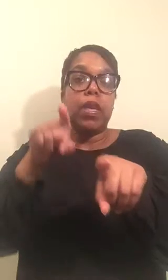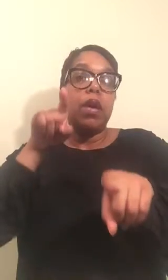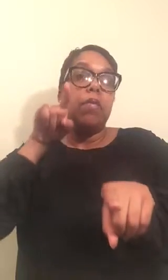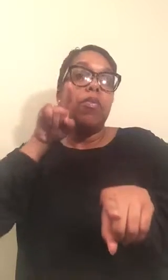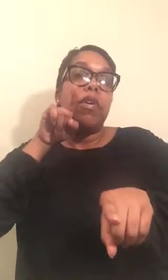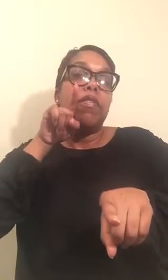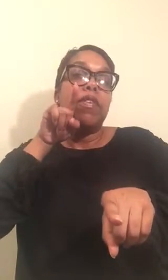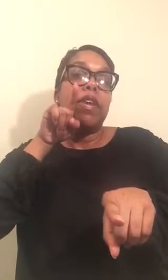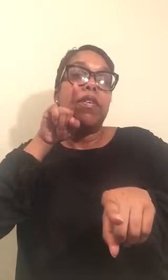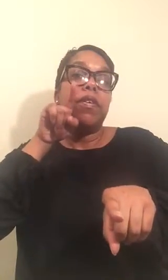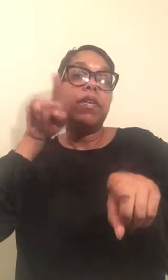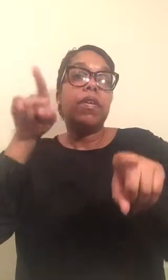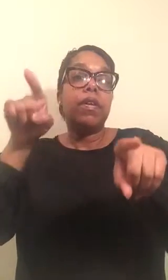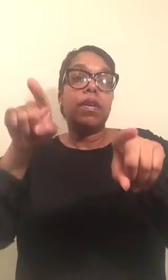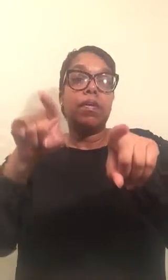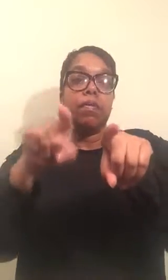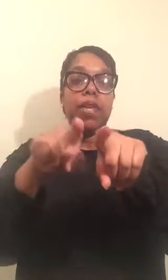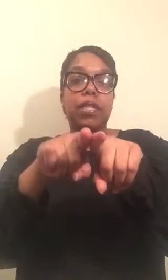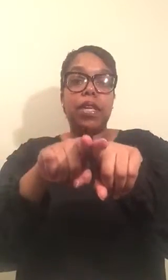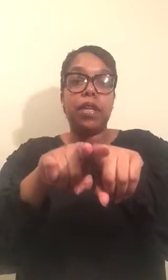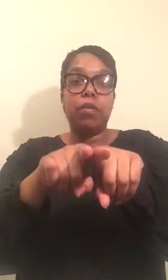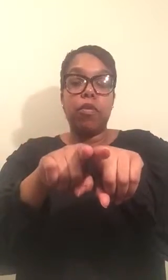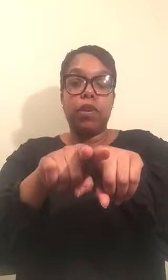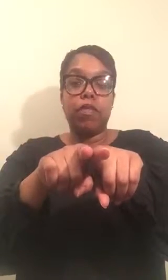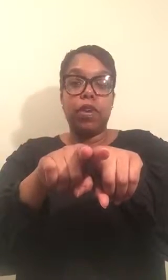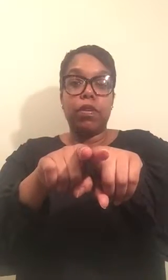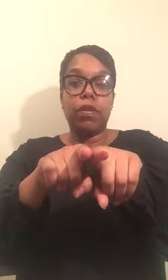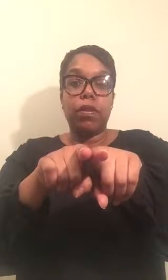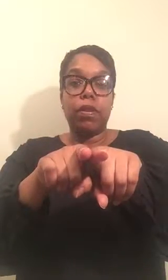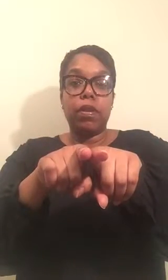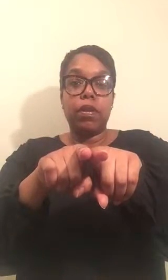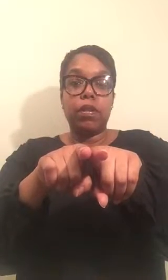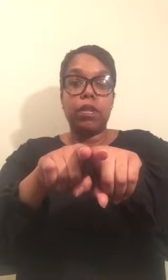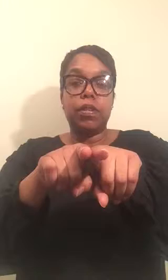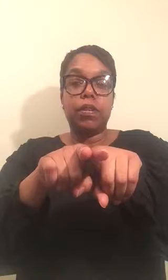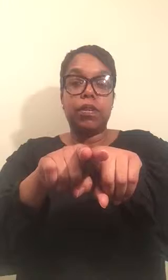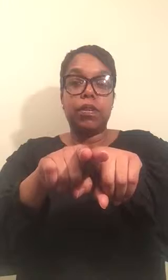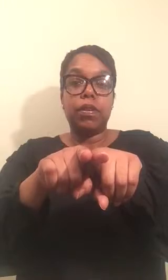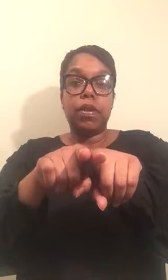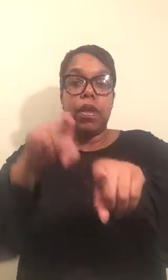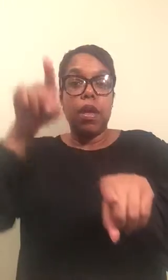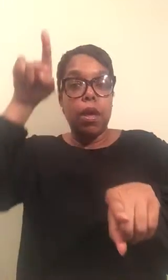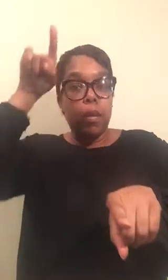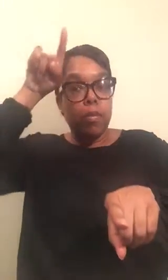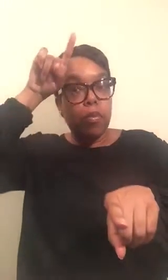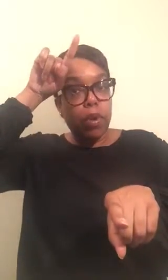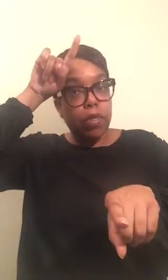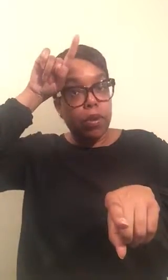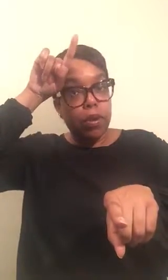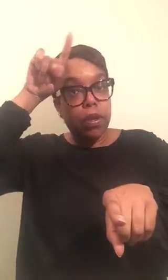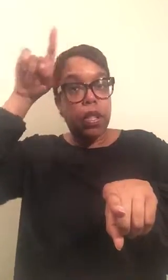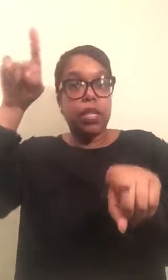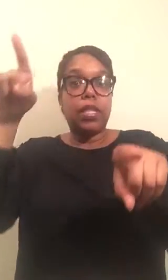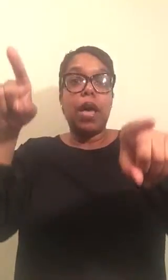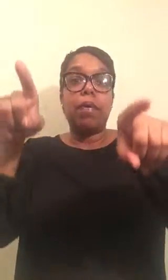Point of finger. Meets the other point of finger. Sister. Brother. At the top.